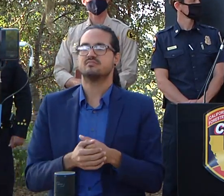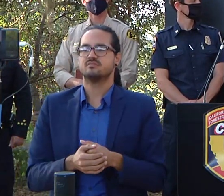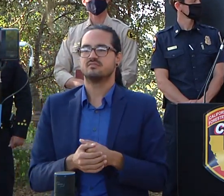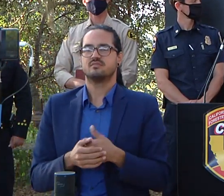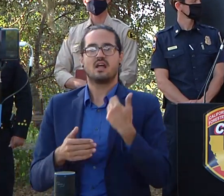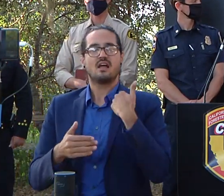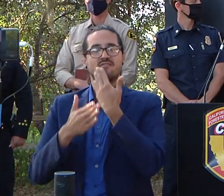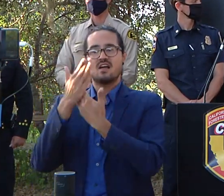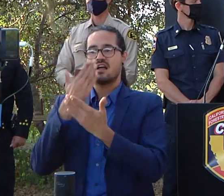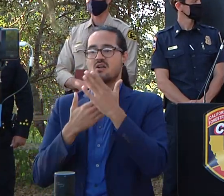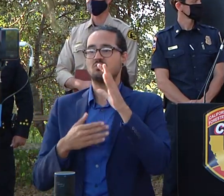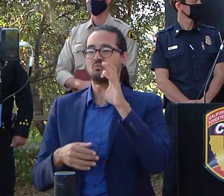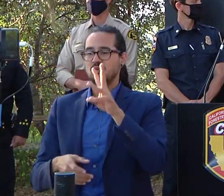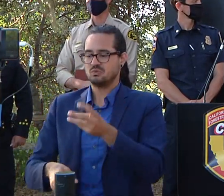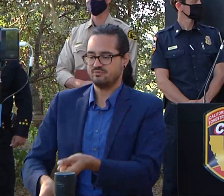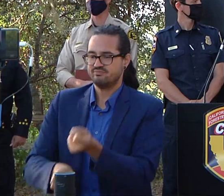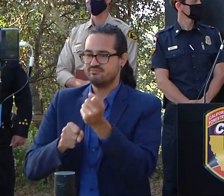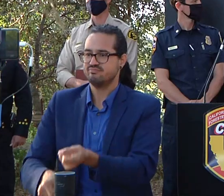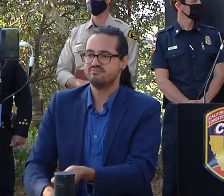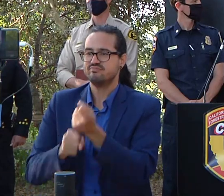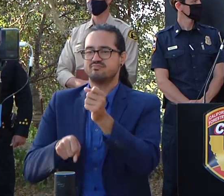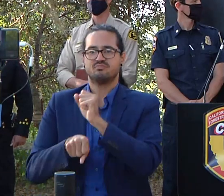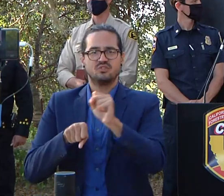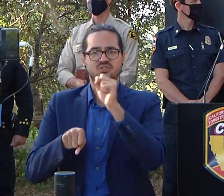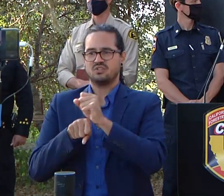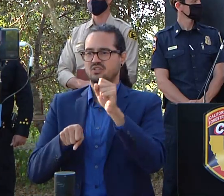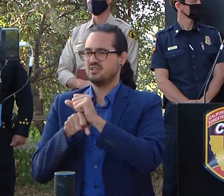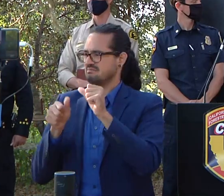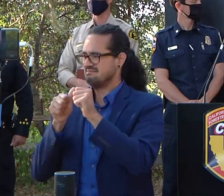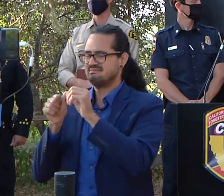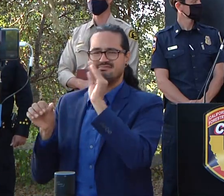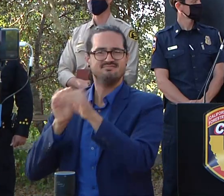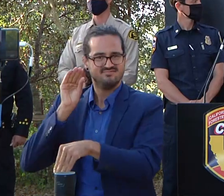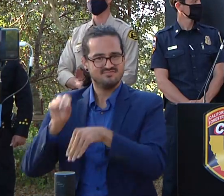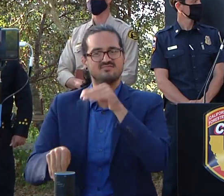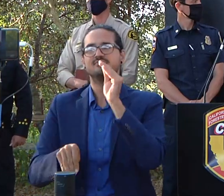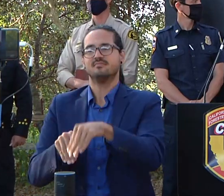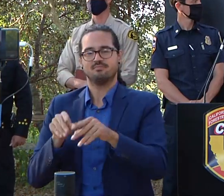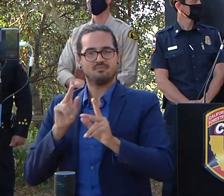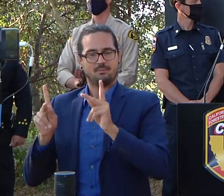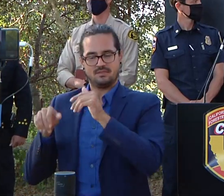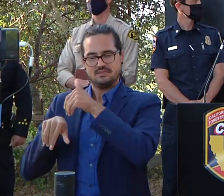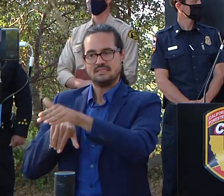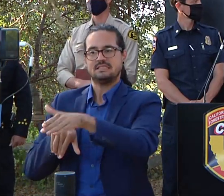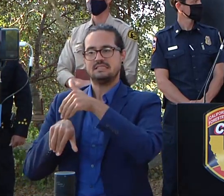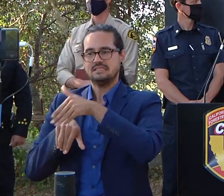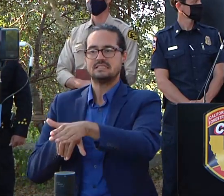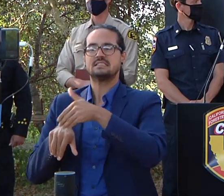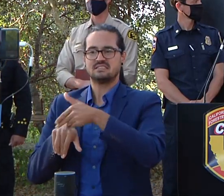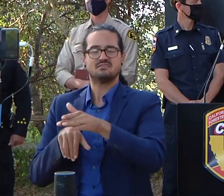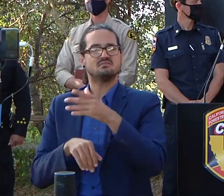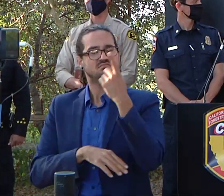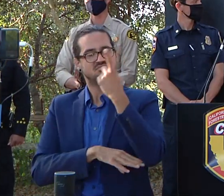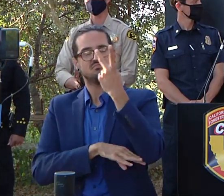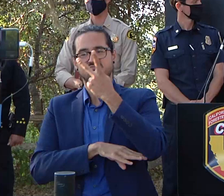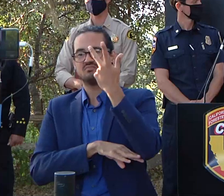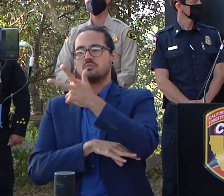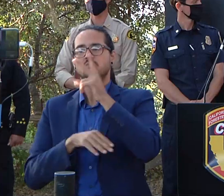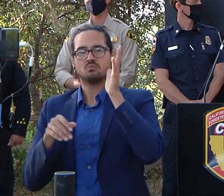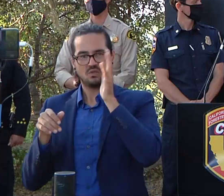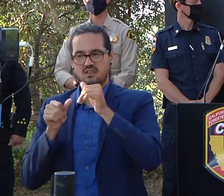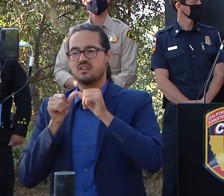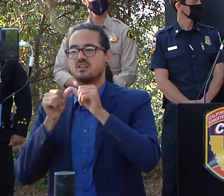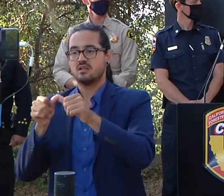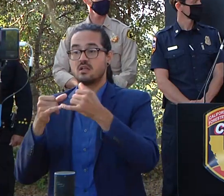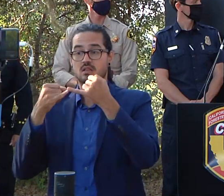for our situation there and we'll be putting them to work and uh and taking care of that in the next couple days our lines holding still to the south